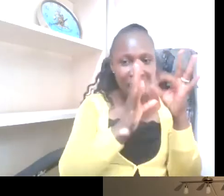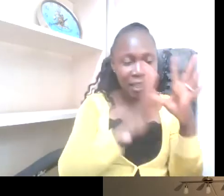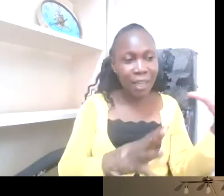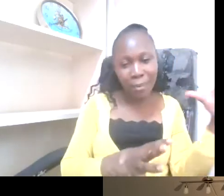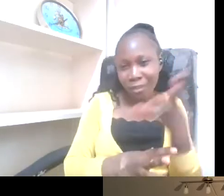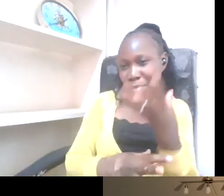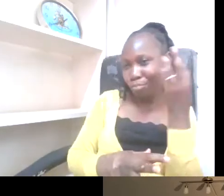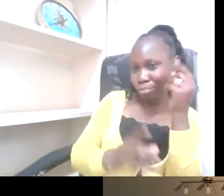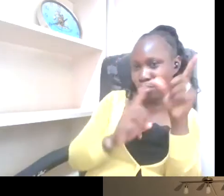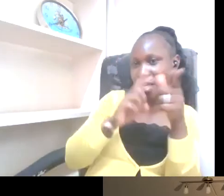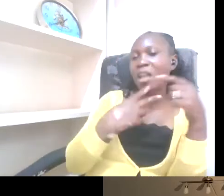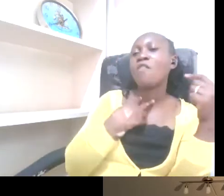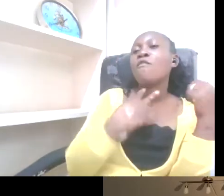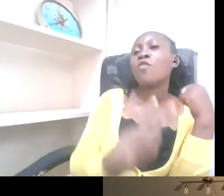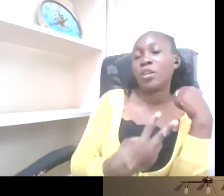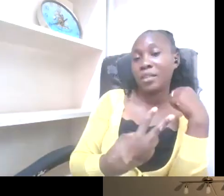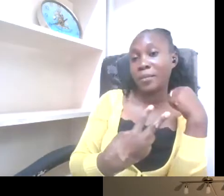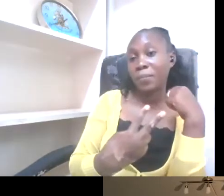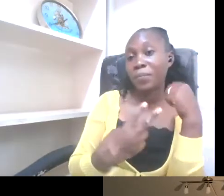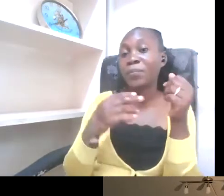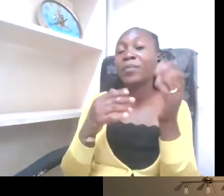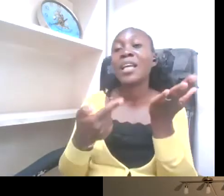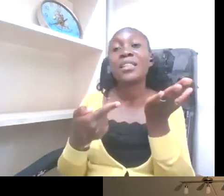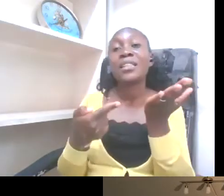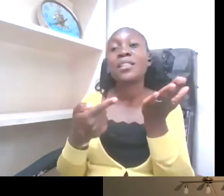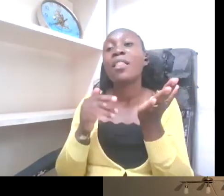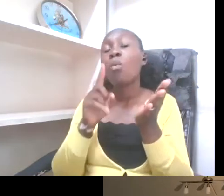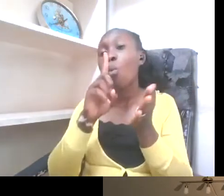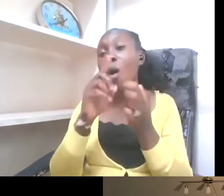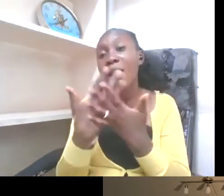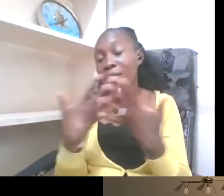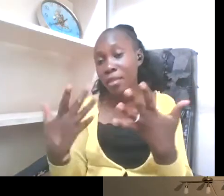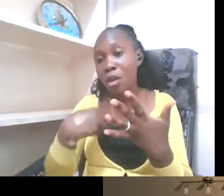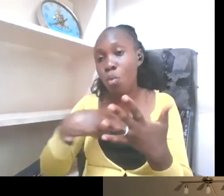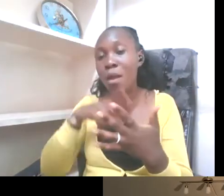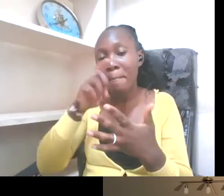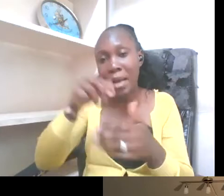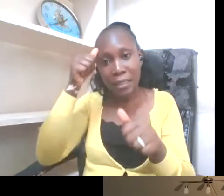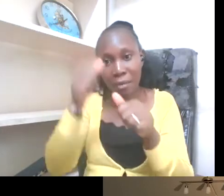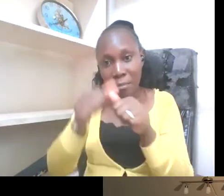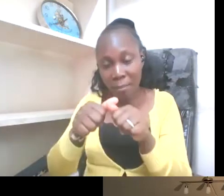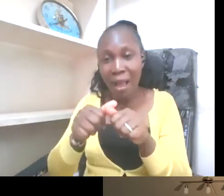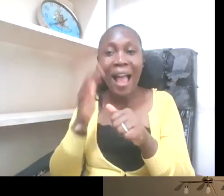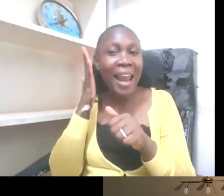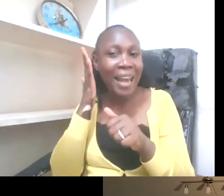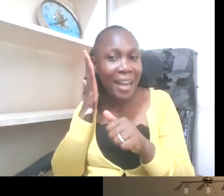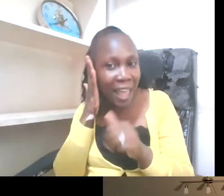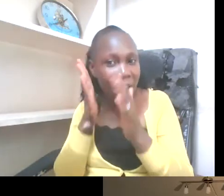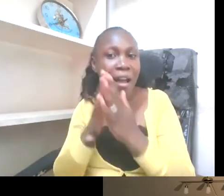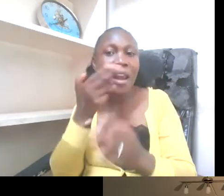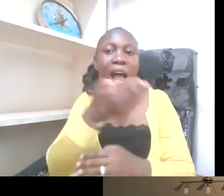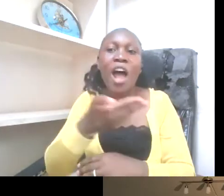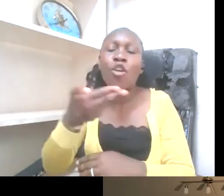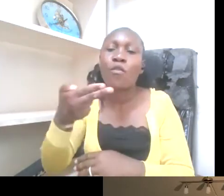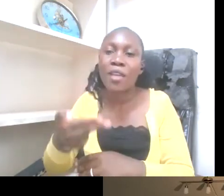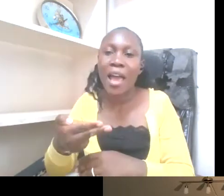technology, I mean, one of the things you've got to remember is also that the deaf and hard of hearing are early adopters